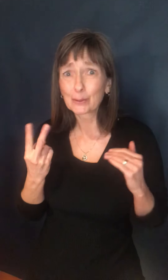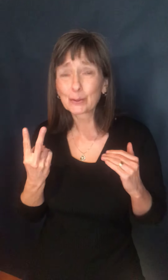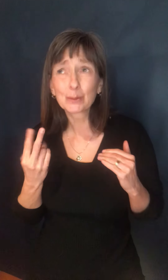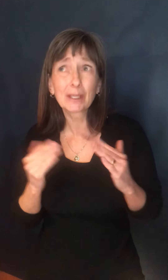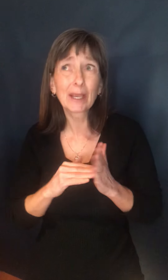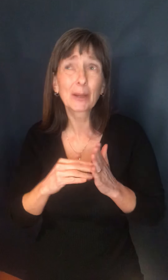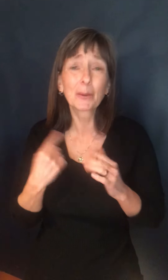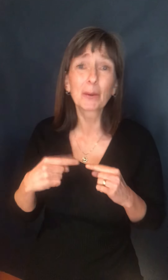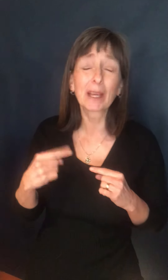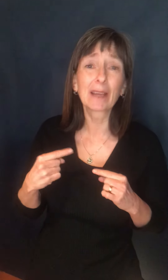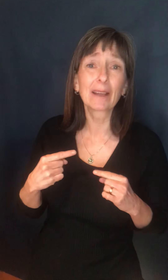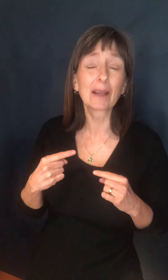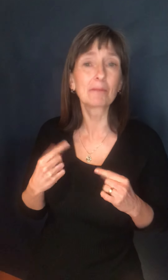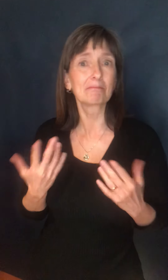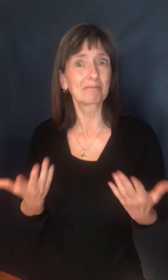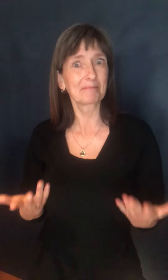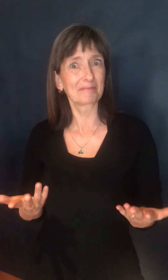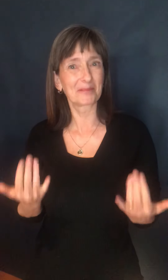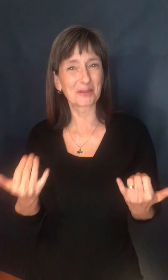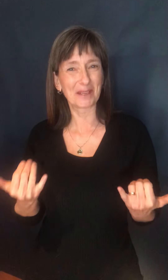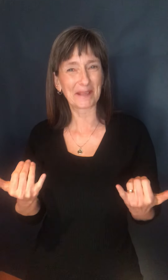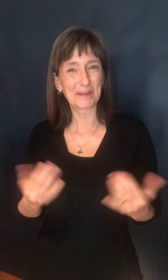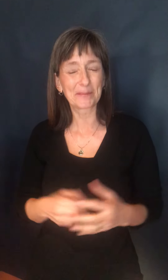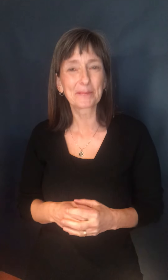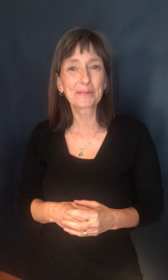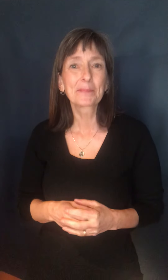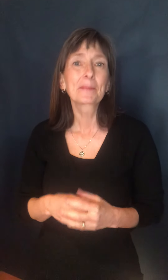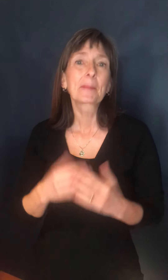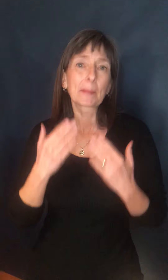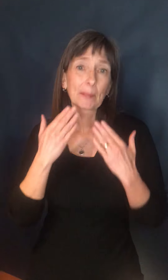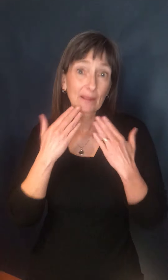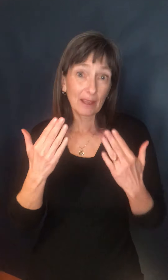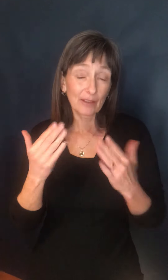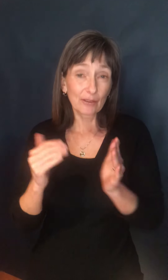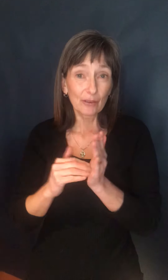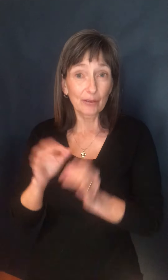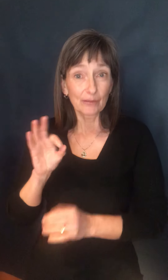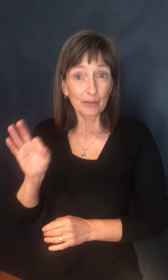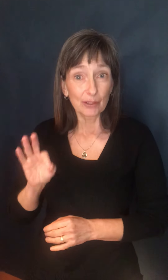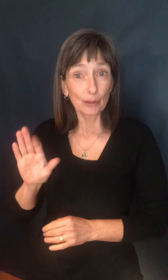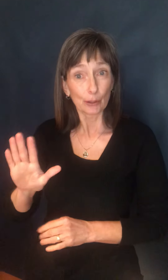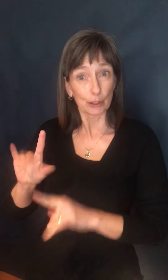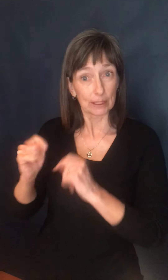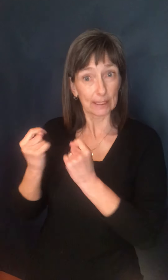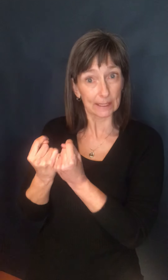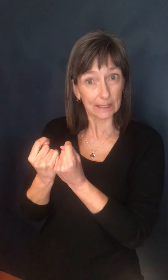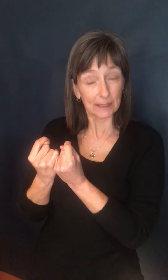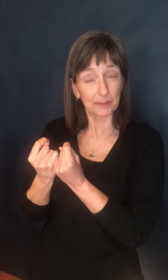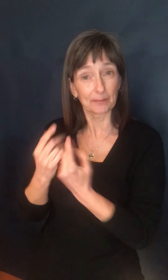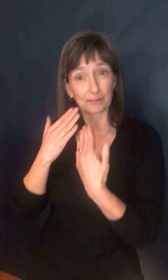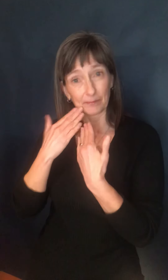And here we are. Again, thanks to Dr. Fitzgerald and her team for guiding us through some rough waters.